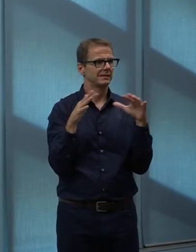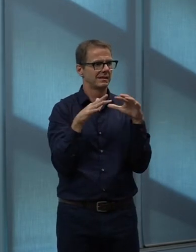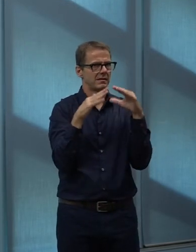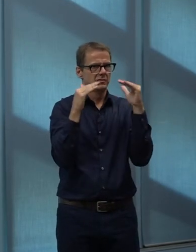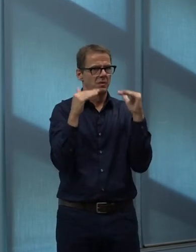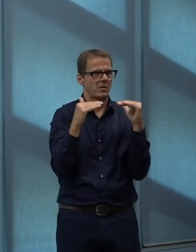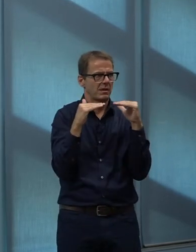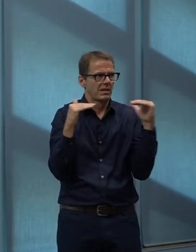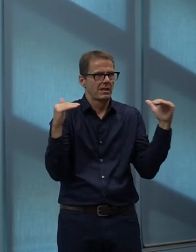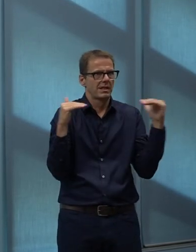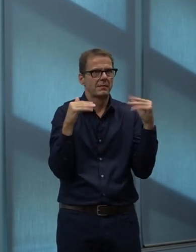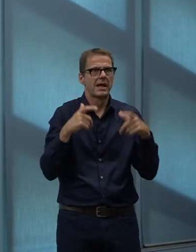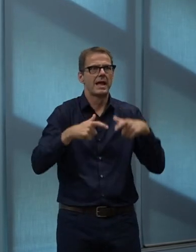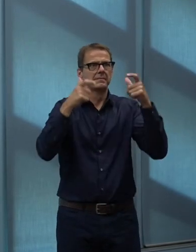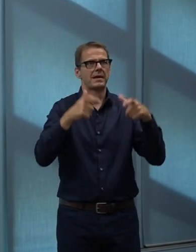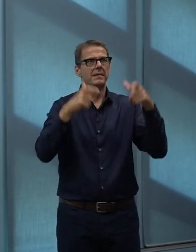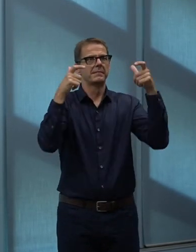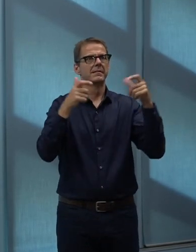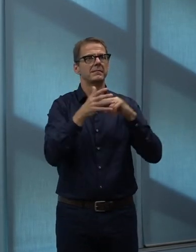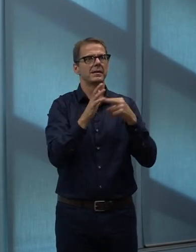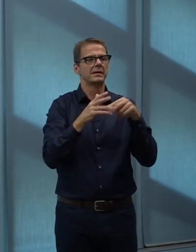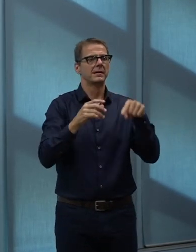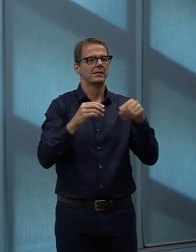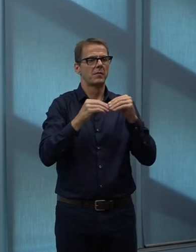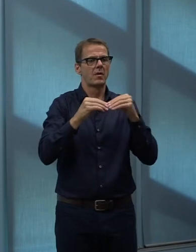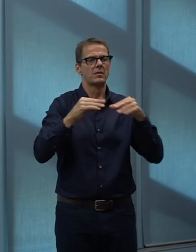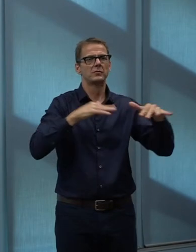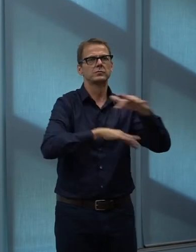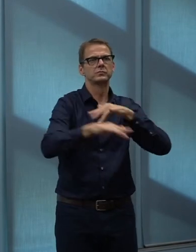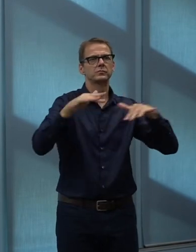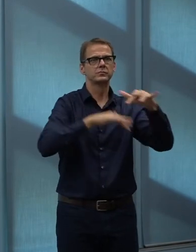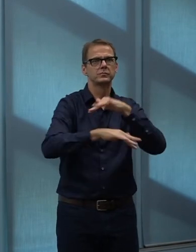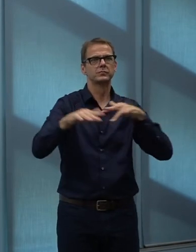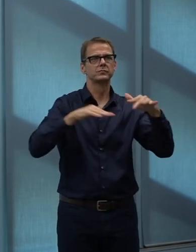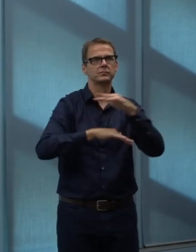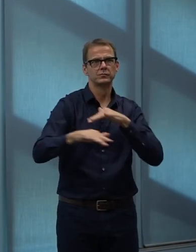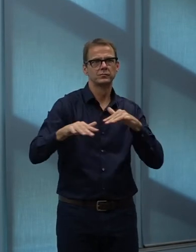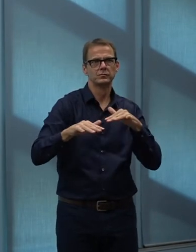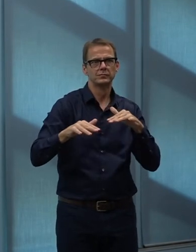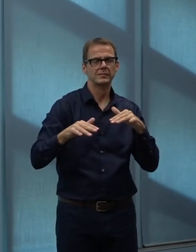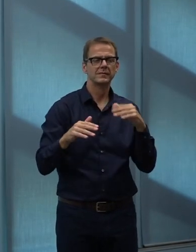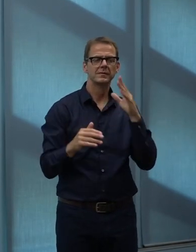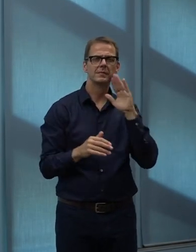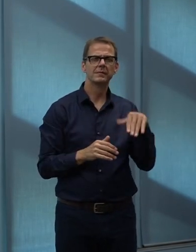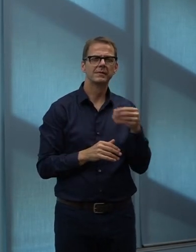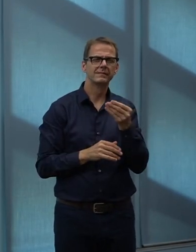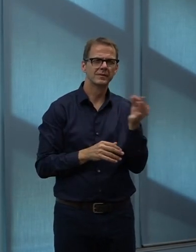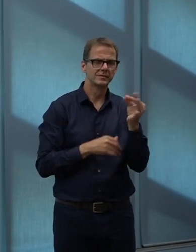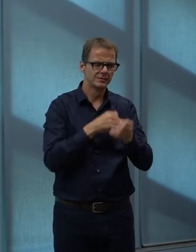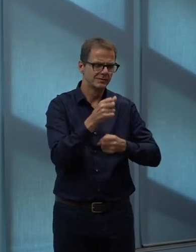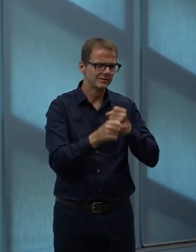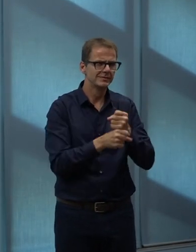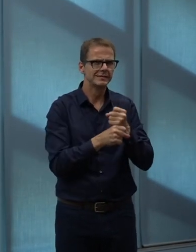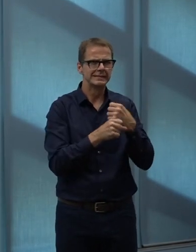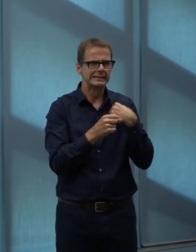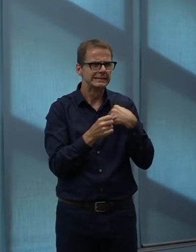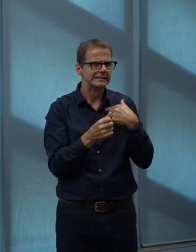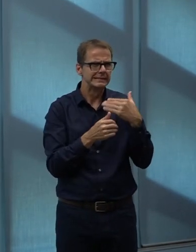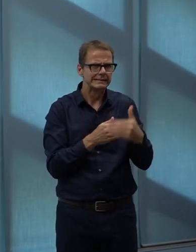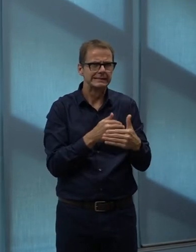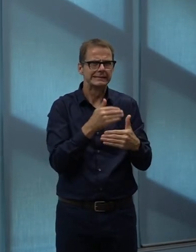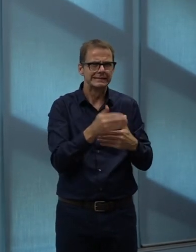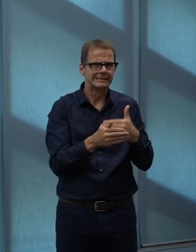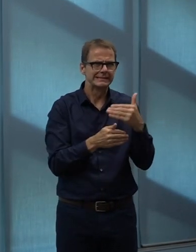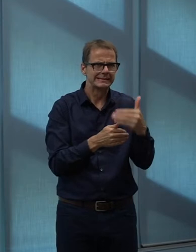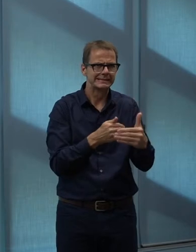So we've been putting a lot of pieces in place to support that increased density and that increased vibrancy and that